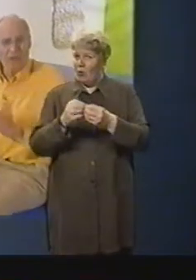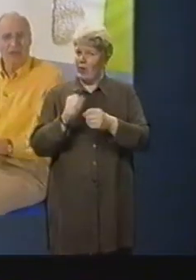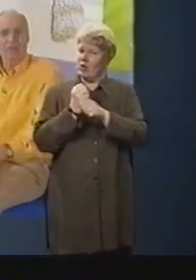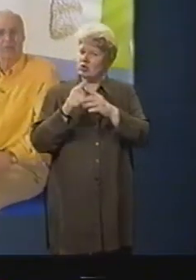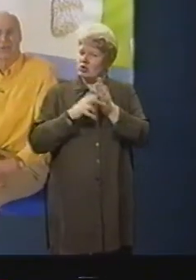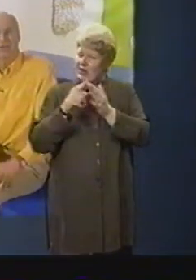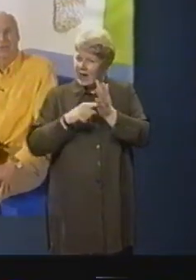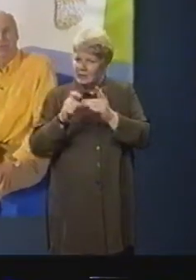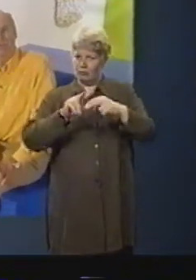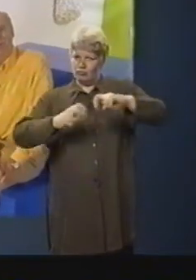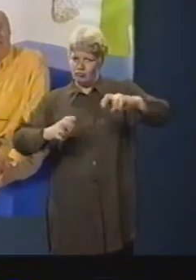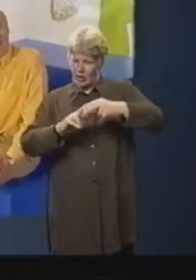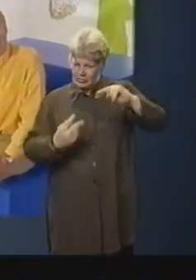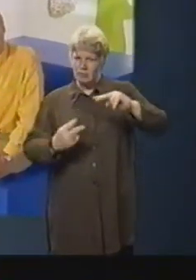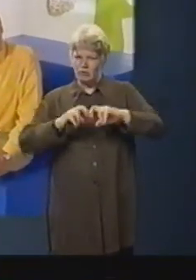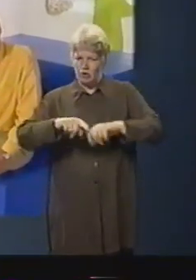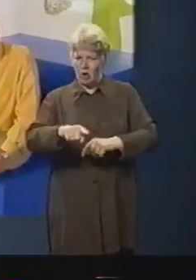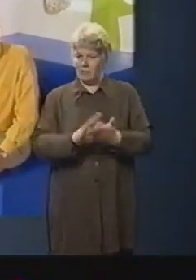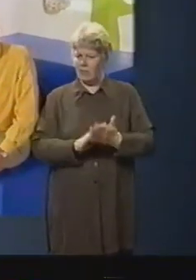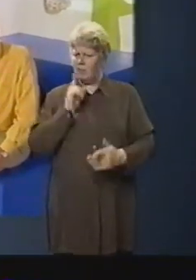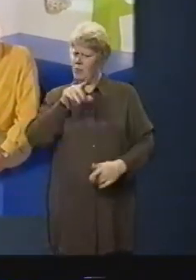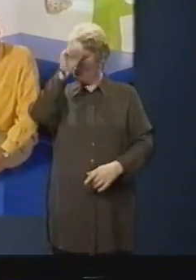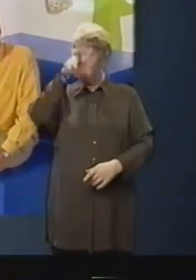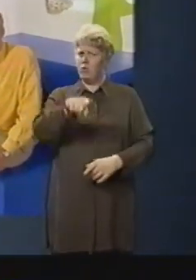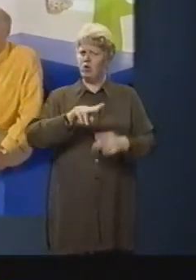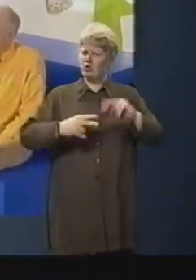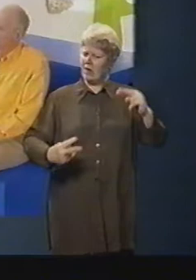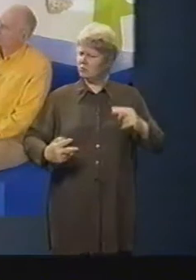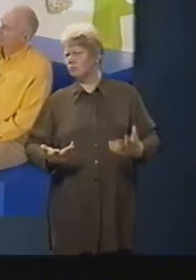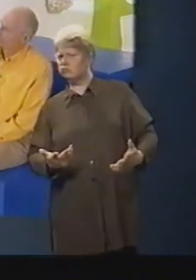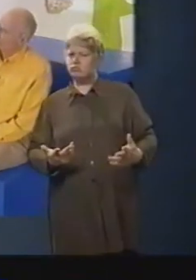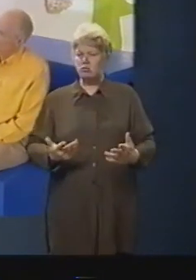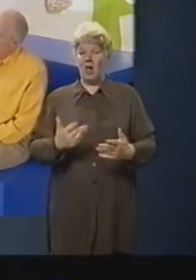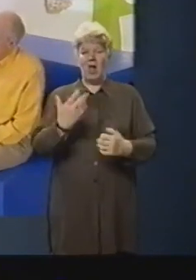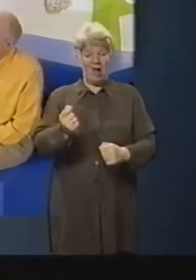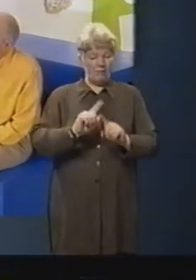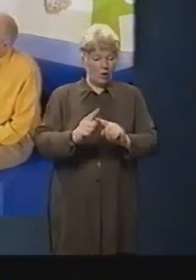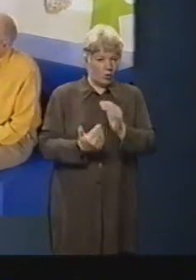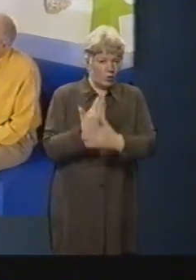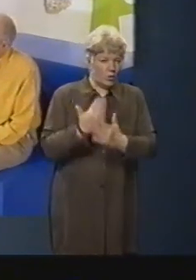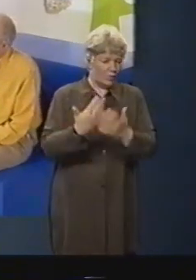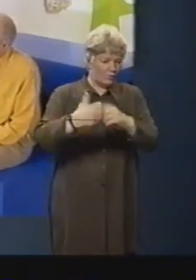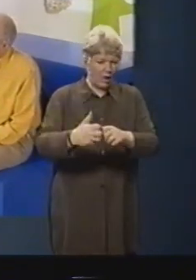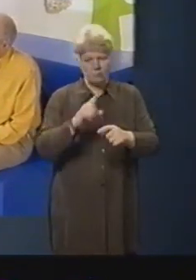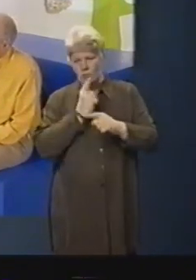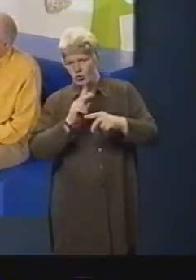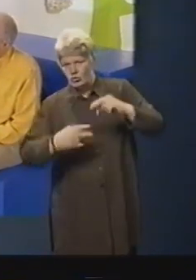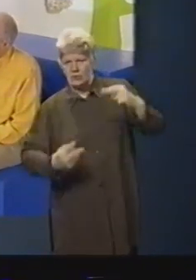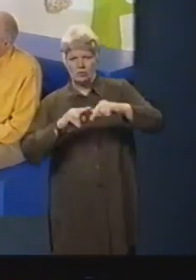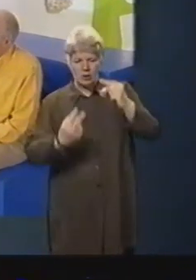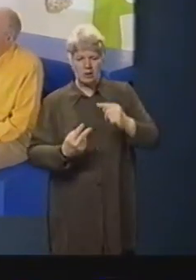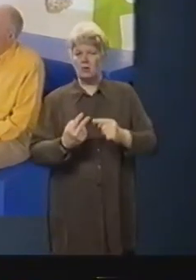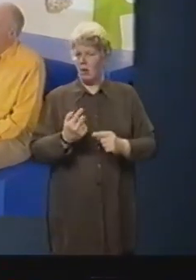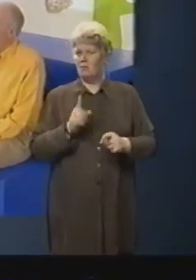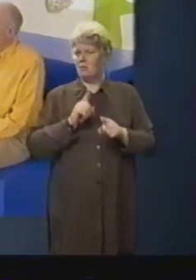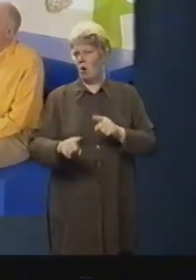whole area of medicine that people find highly controversial. We're constantly hearing about new developments in this field, of which the most contentious are human